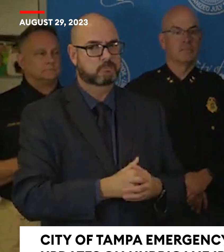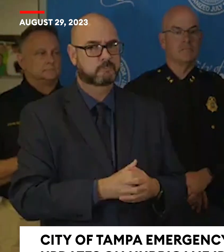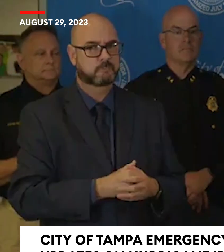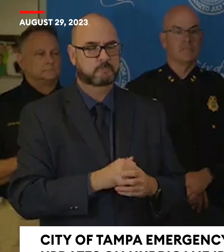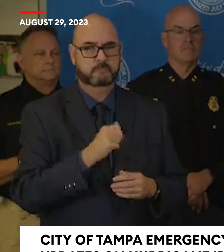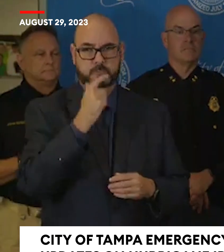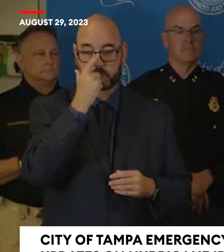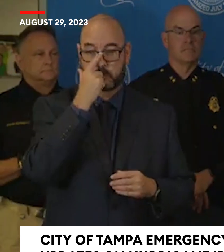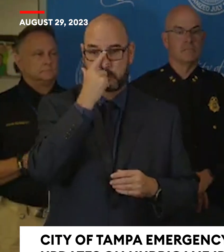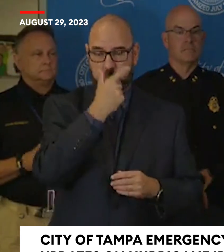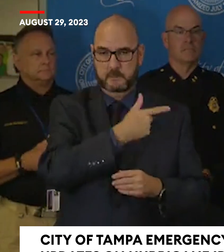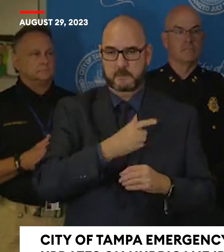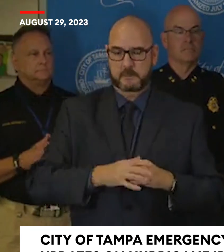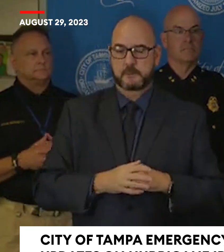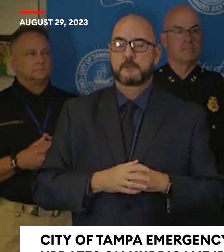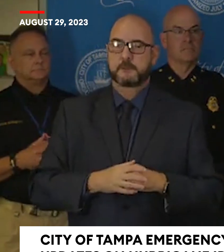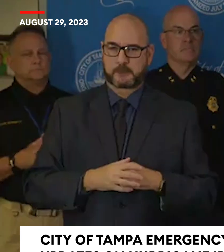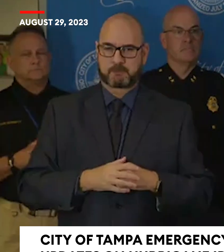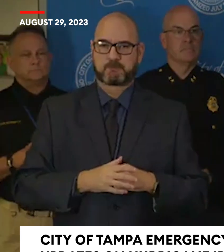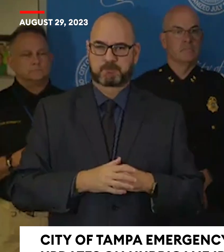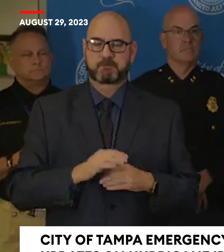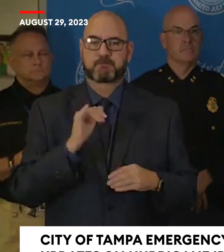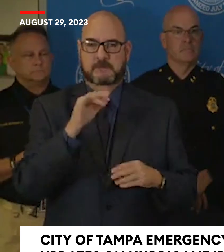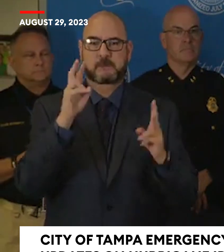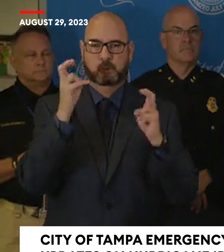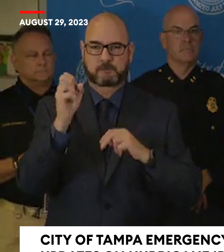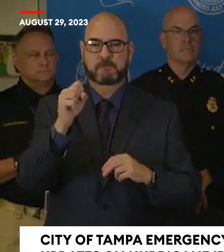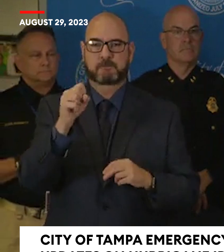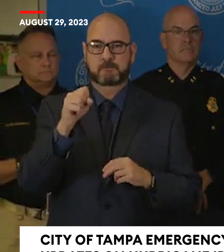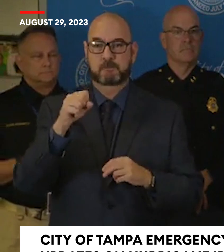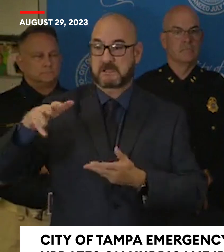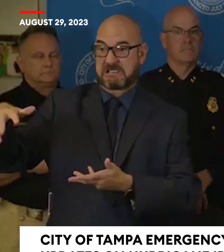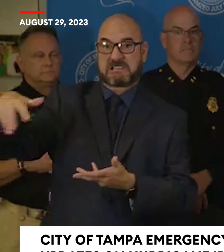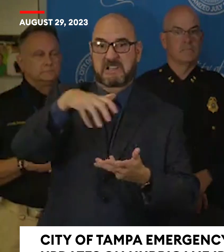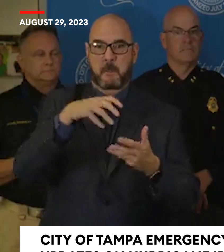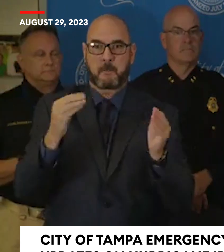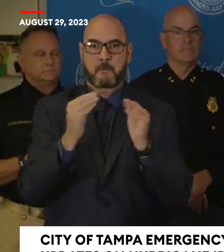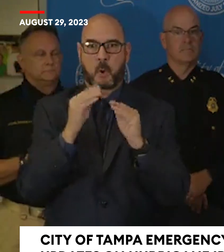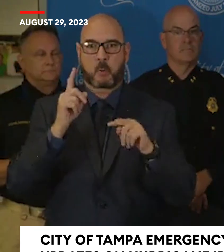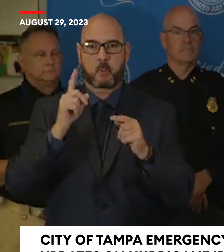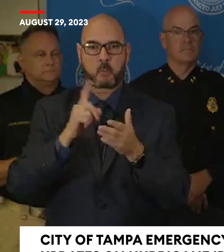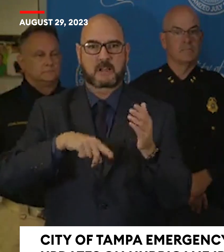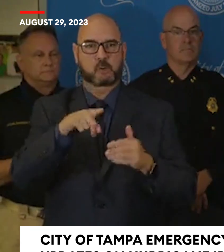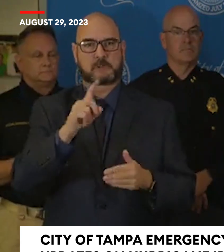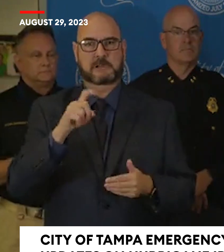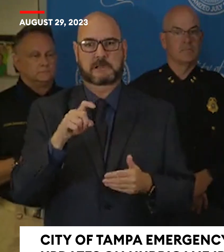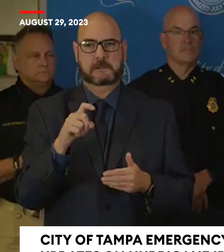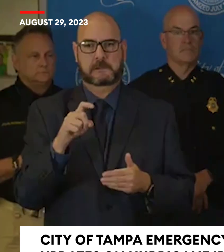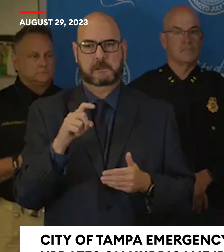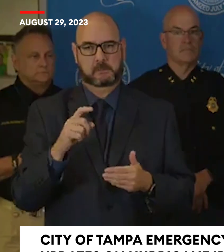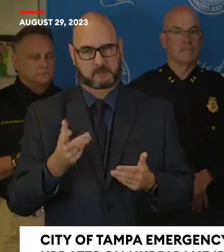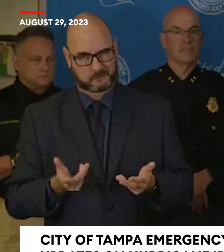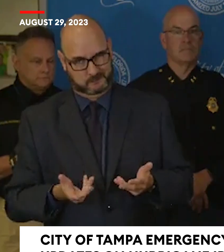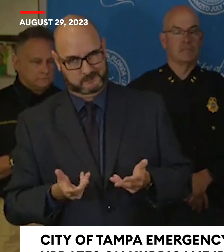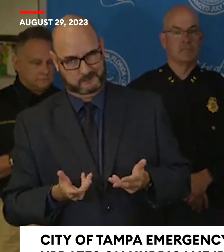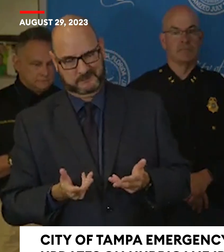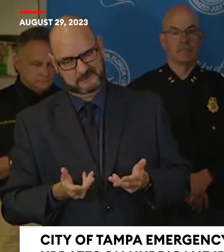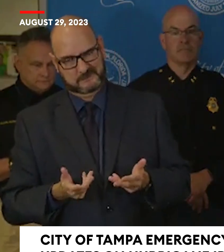as well as is taking more than what you need. So just be cognizant of that. Tampa,